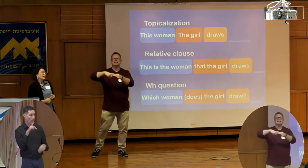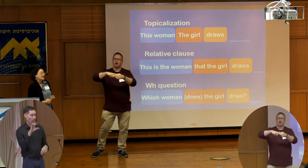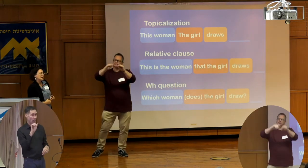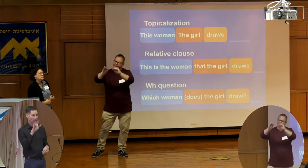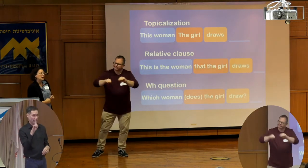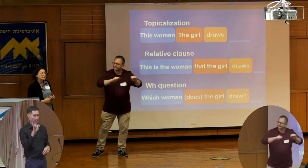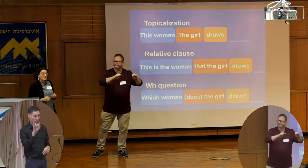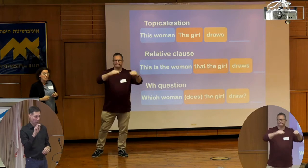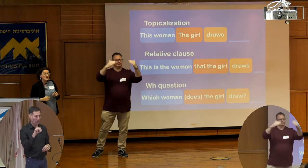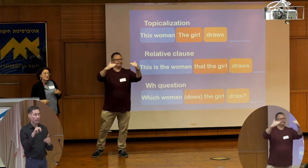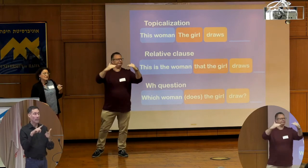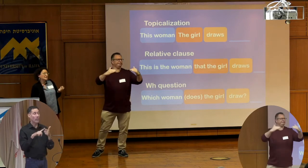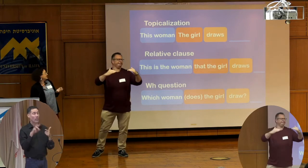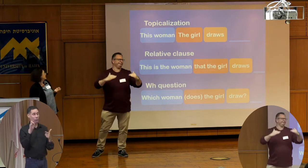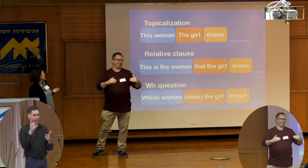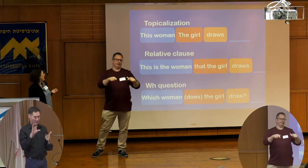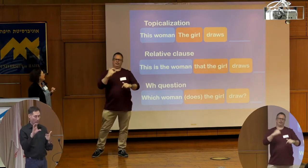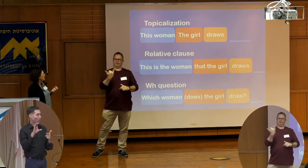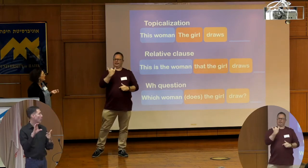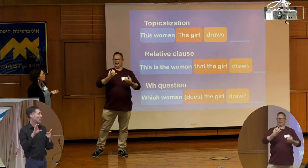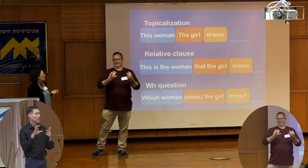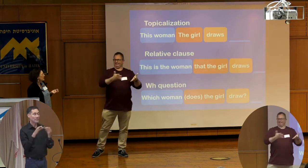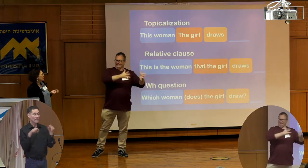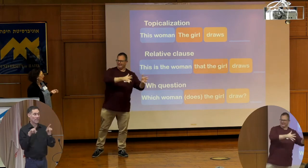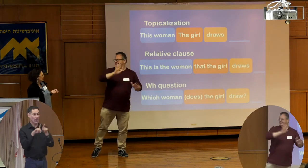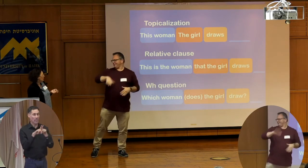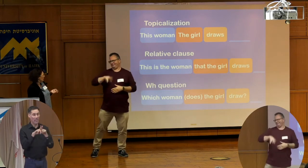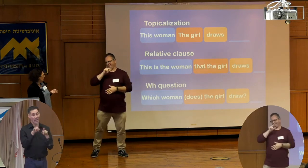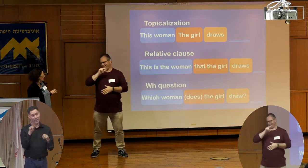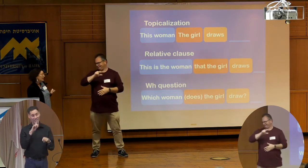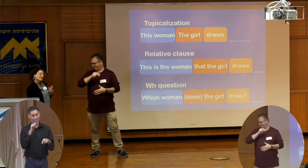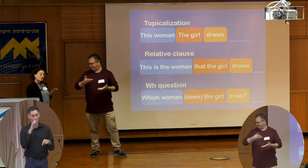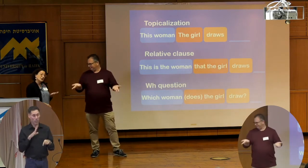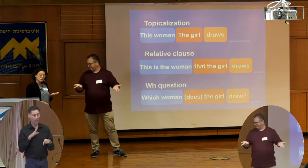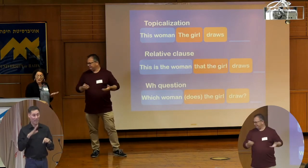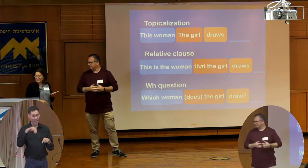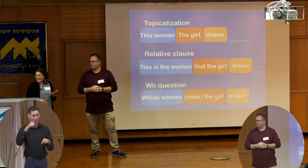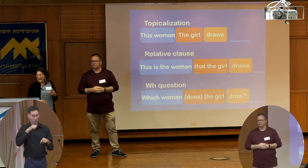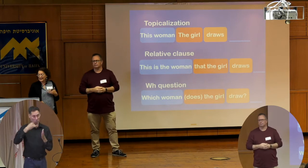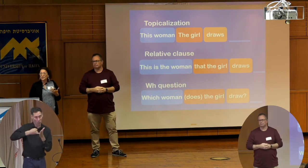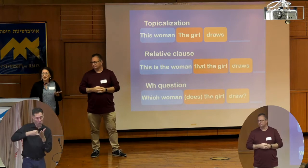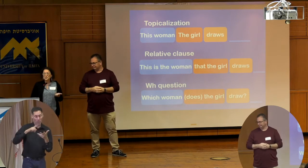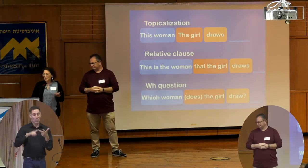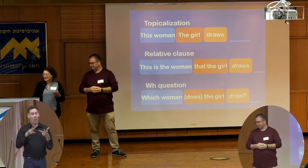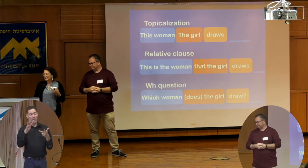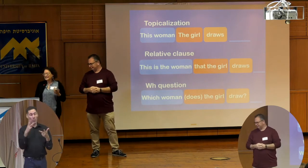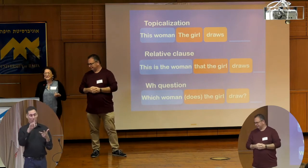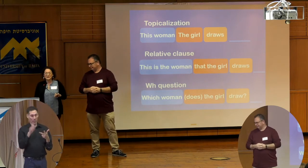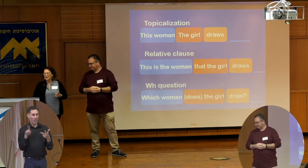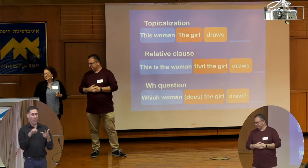Topicalization, relative clauses, sentences like this is the woman that the girl draws. And WH questions like which woman does the girl